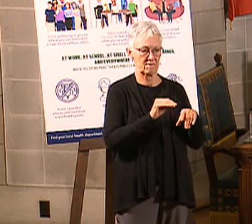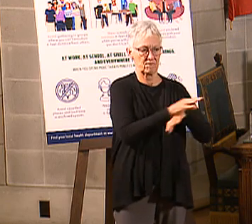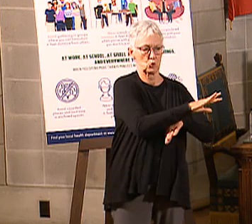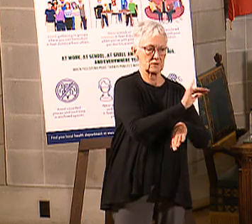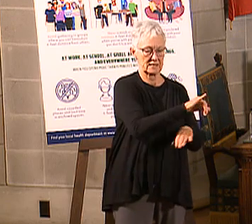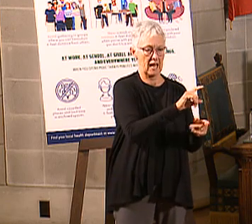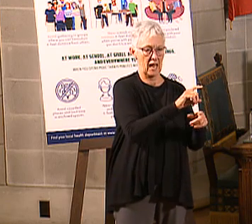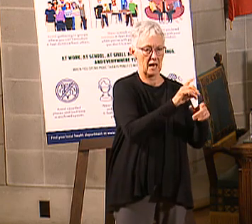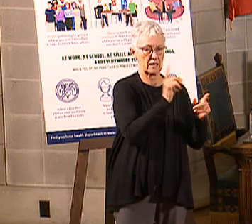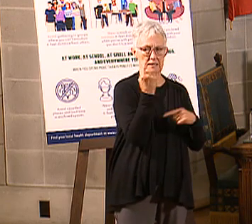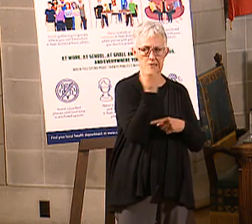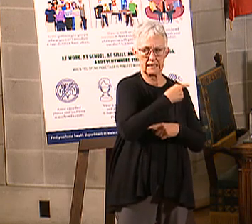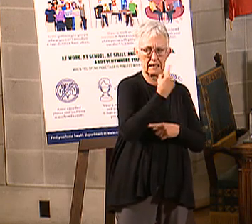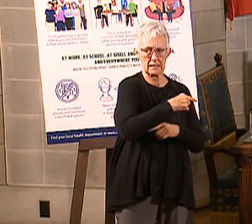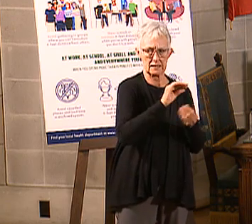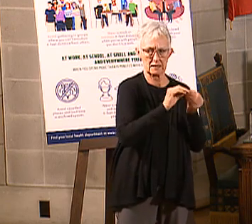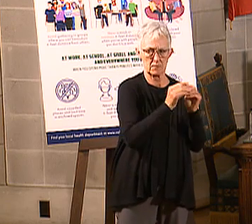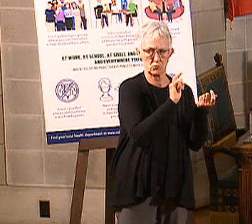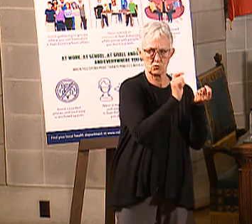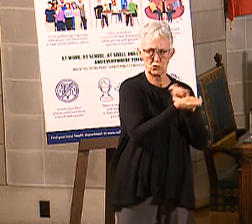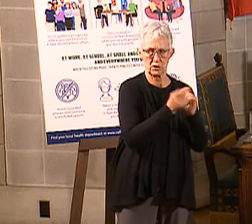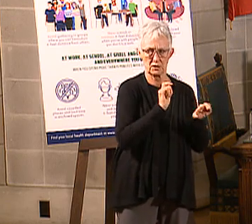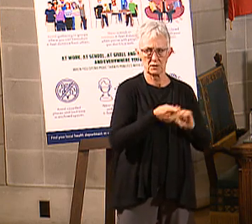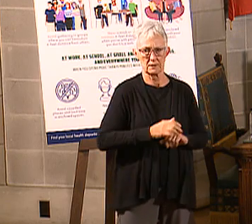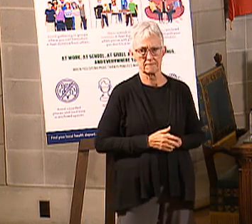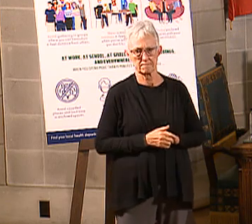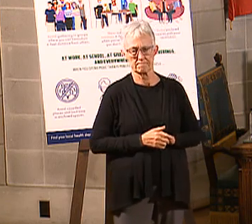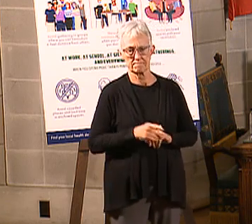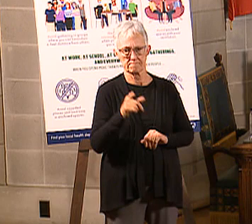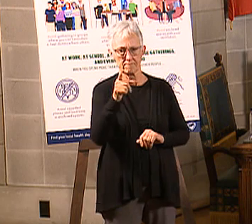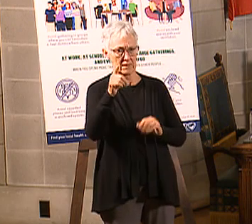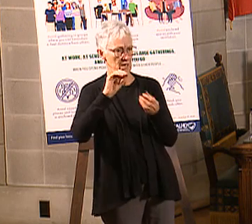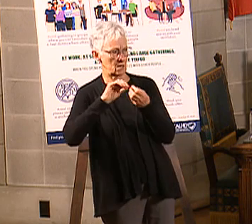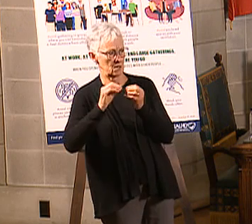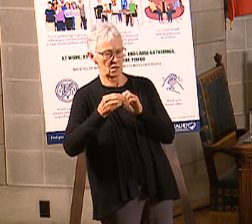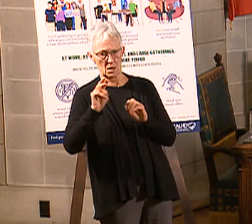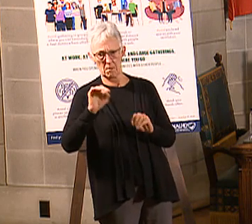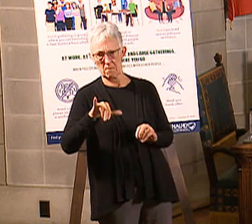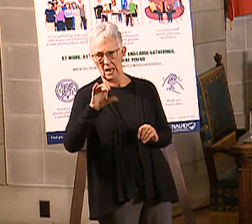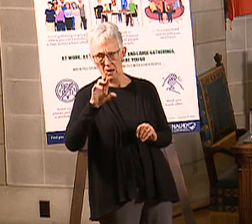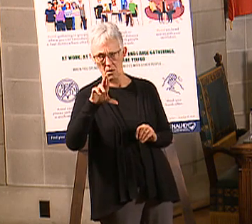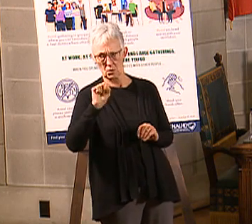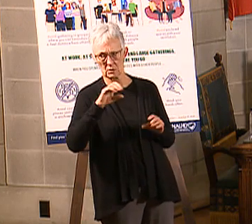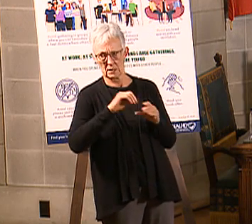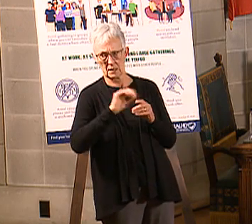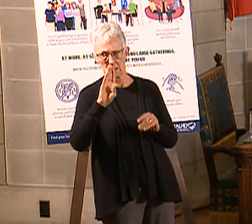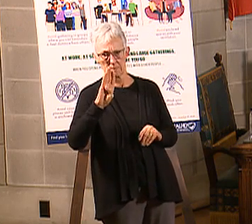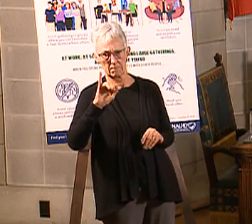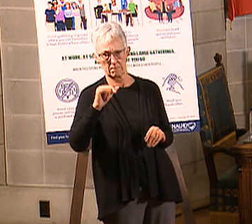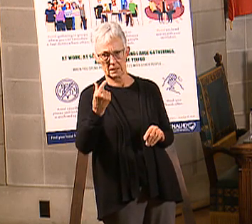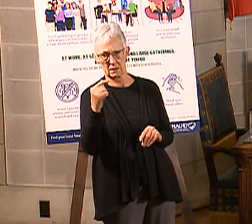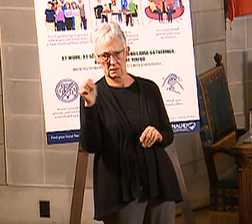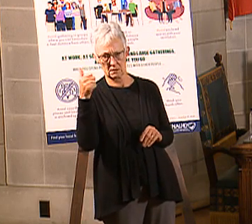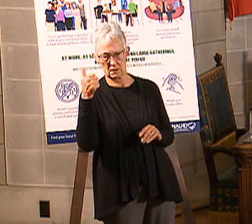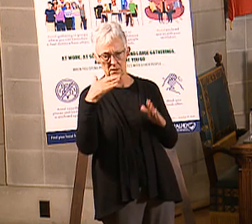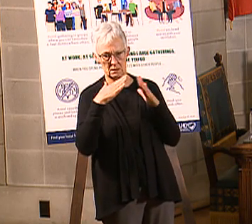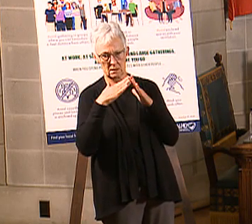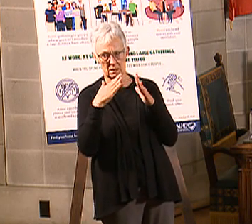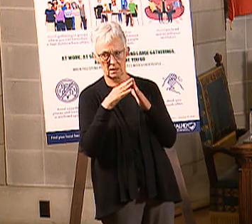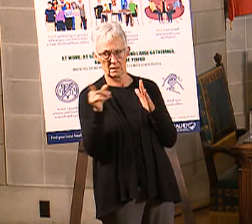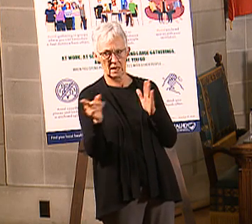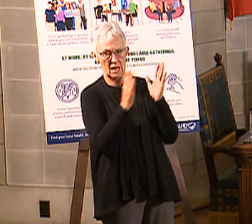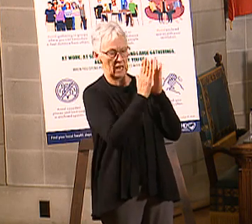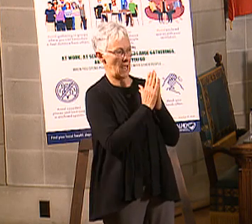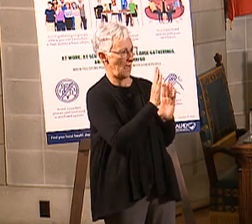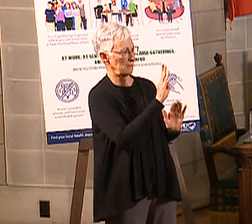And the other, I don't know if you have heard, but the number of mayors in Big Ten cities have asked the Big Ten, the